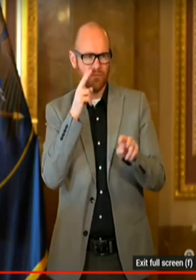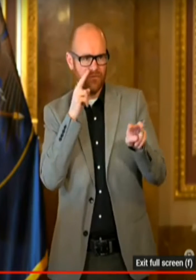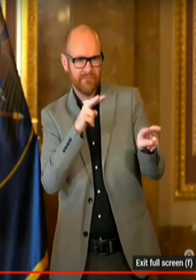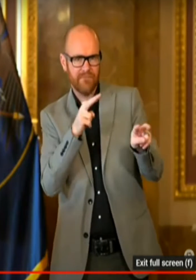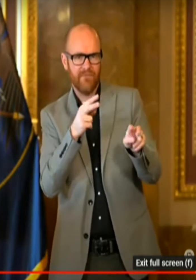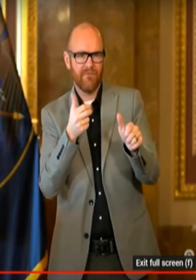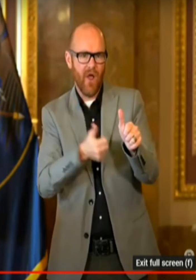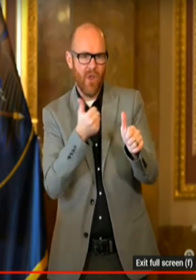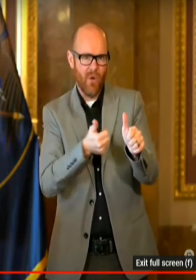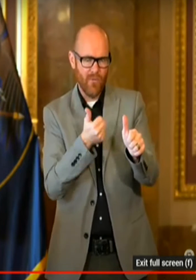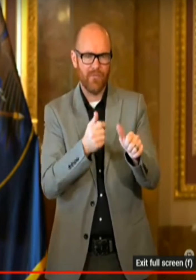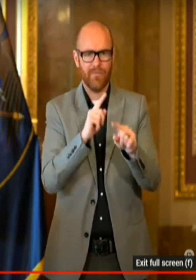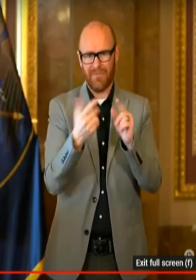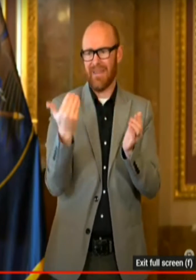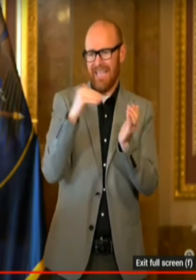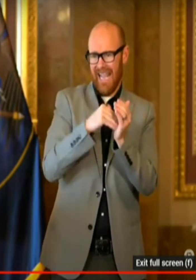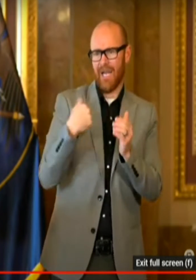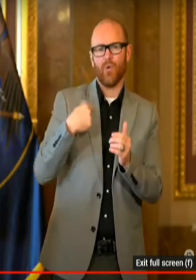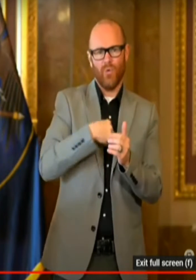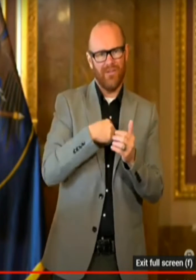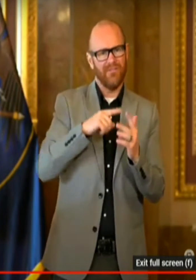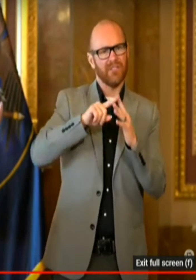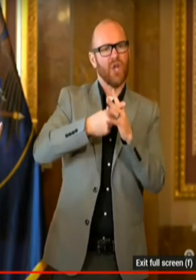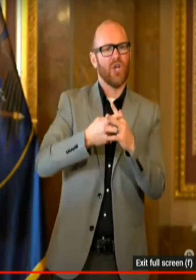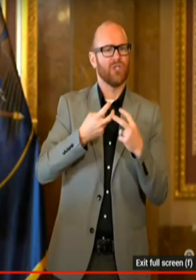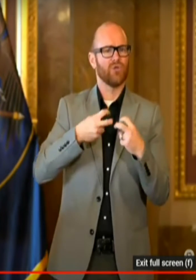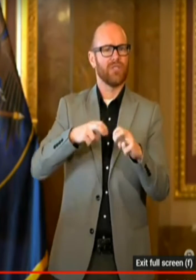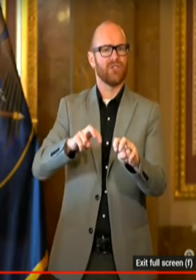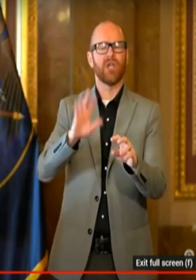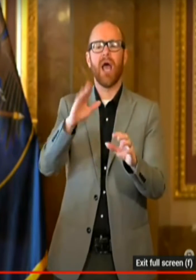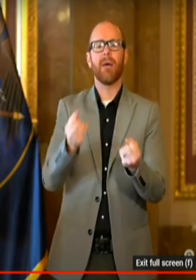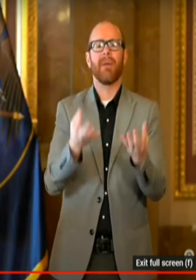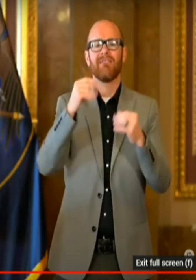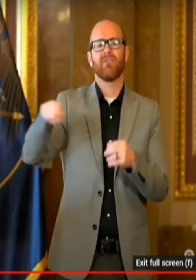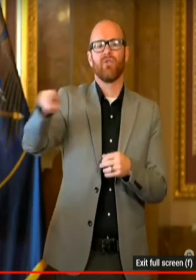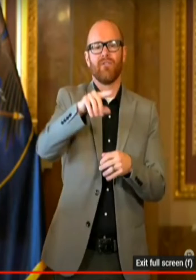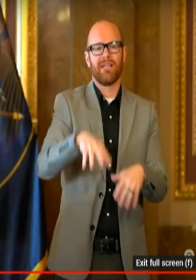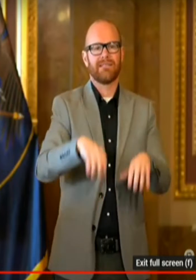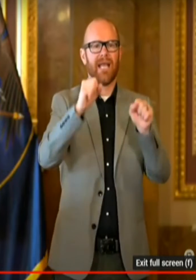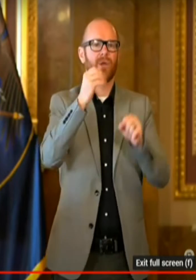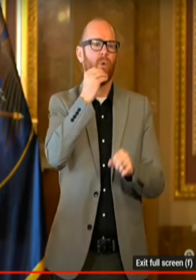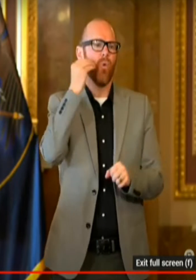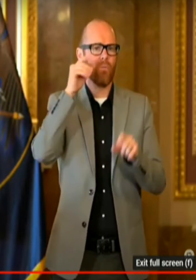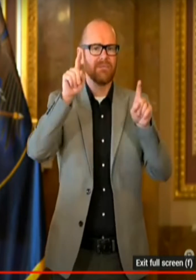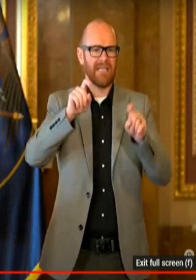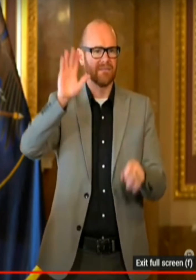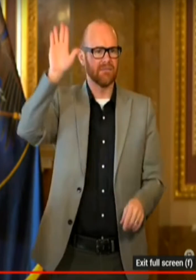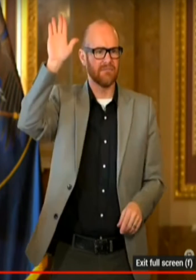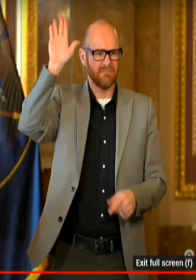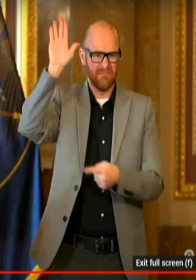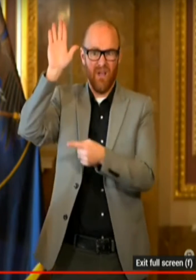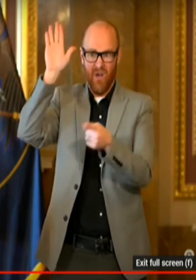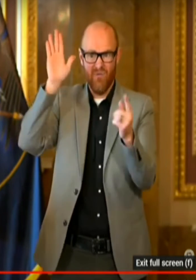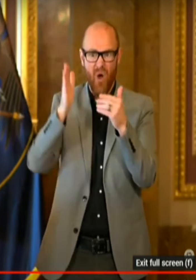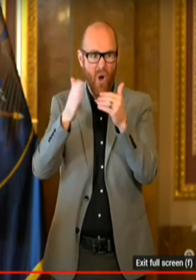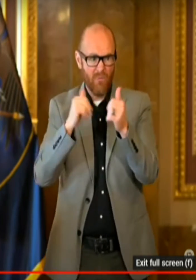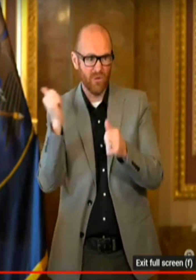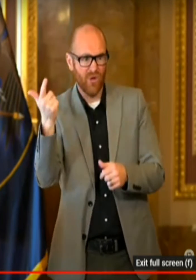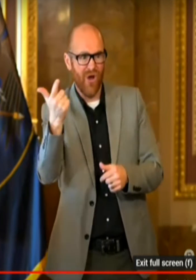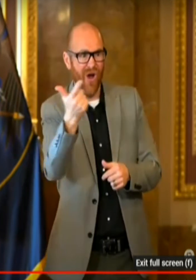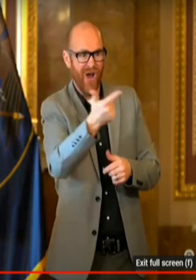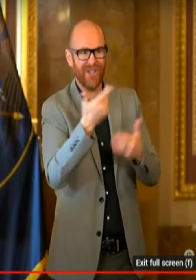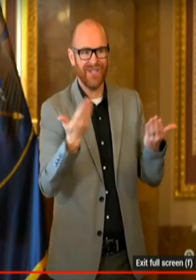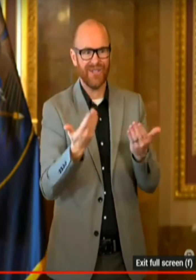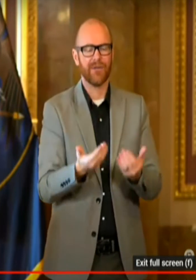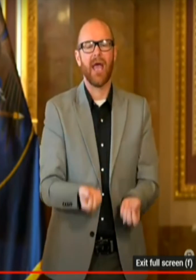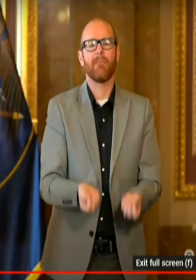we have been transitioning. How many of you in this room have taken a home test before? Okay. Almost every hand has gone up. How many of